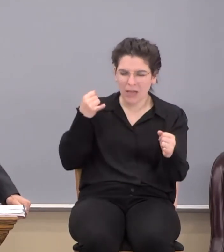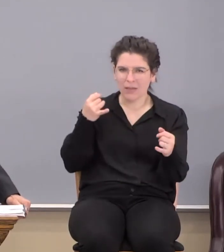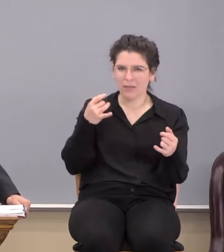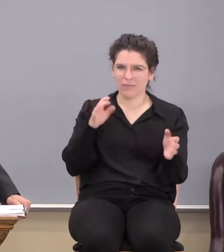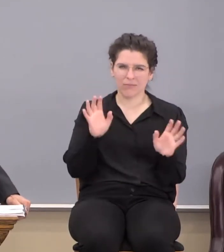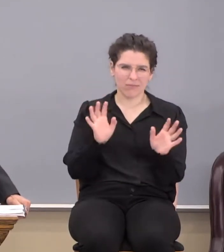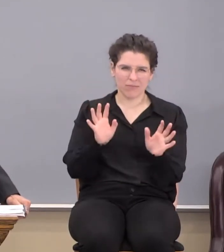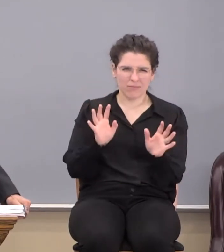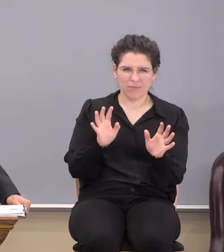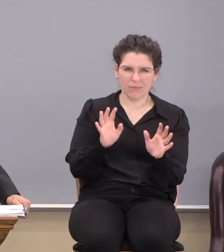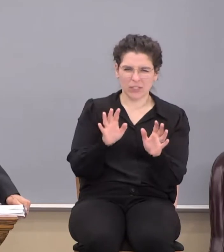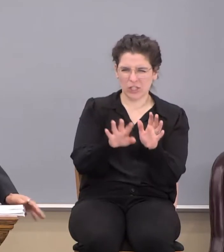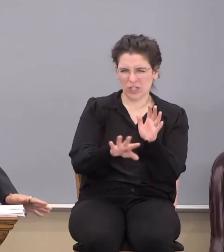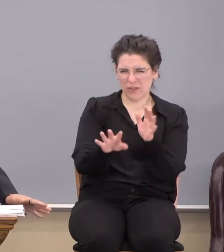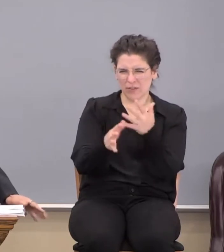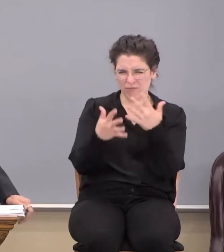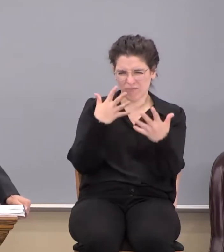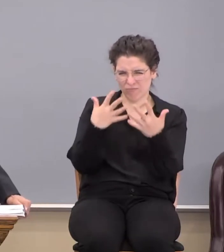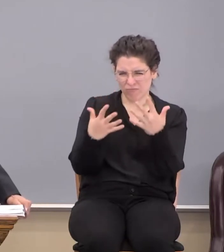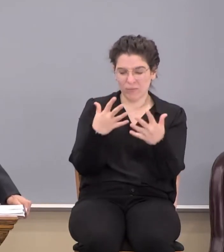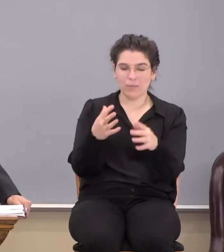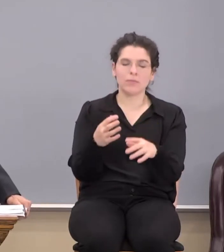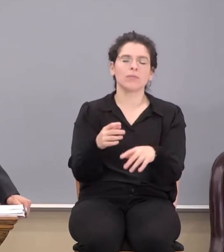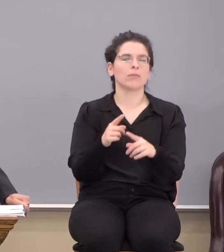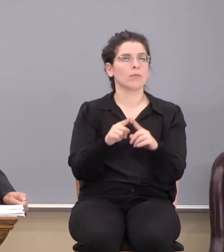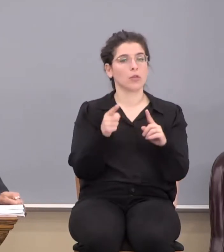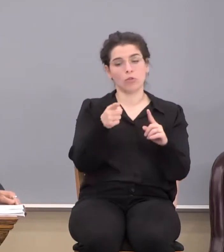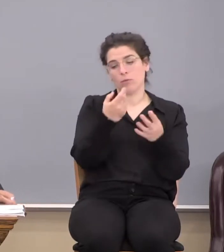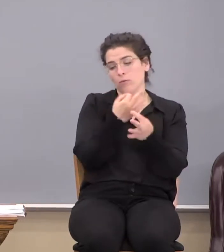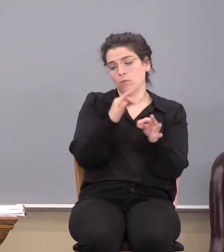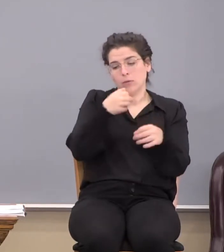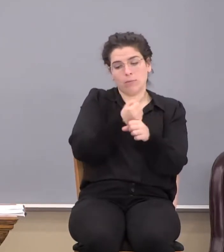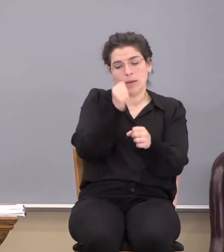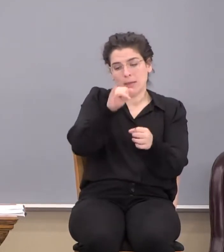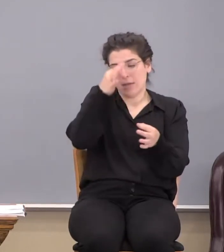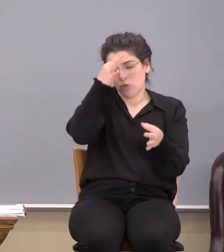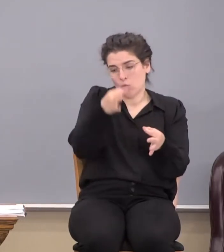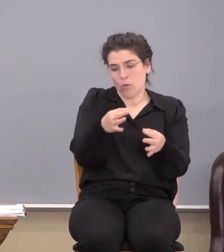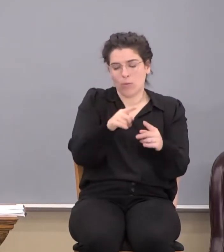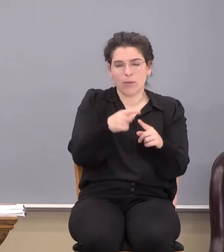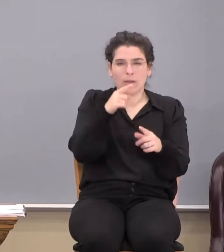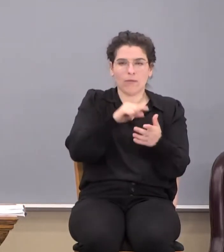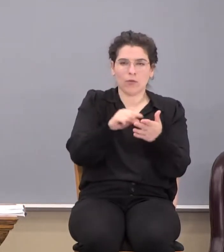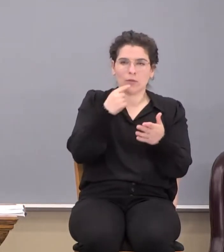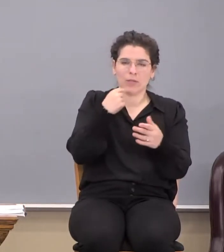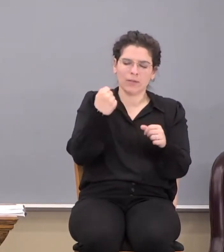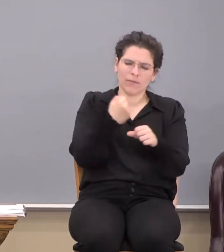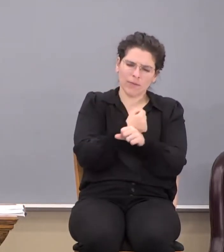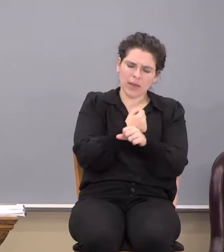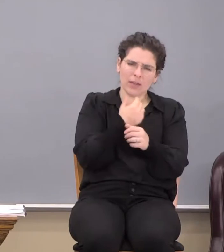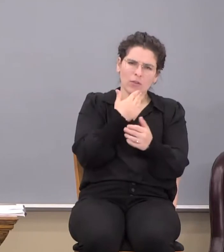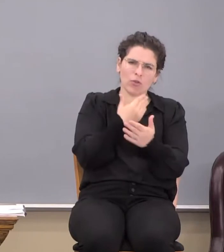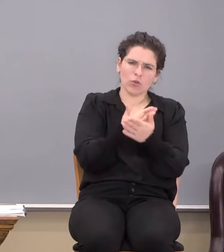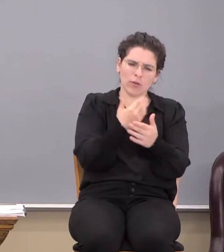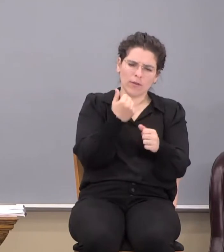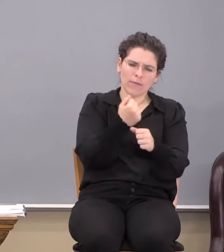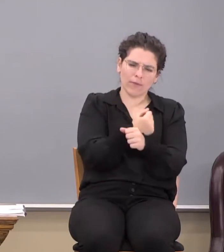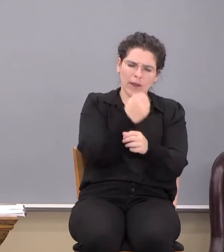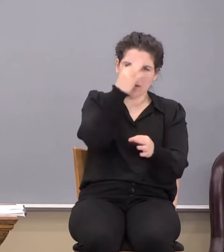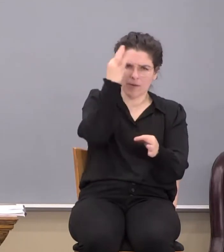Well, okay. You know you're free to make that choice. But when that verse says, fight the good fight of faith,